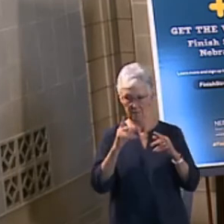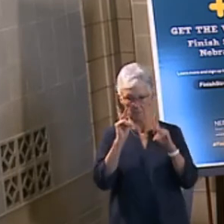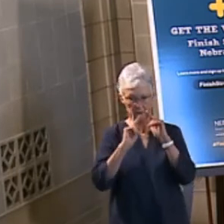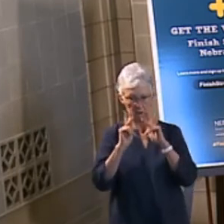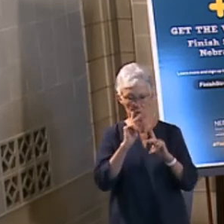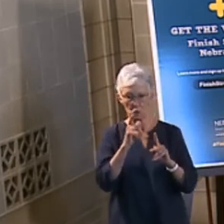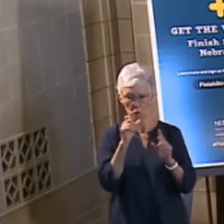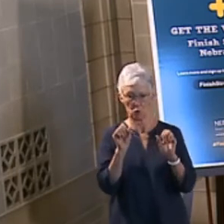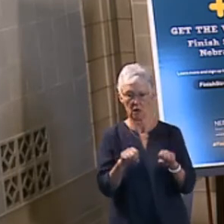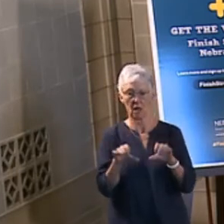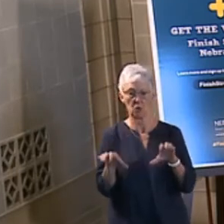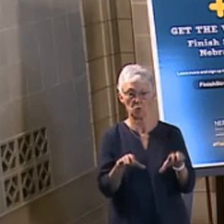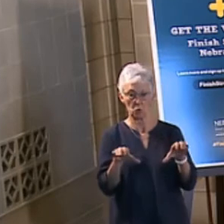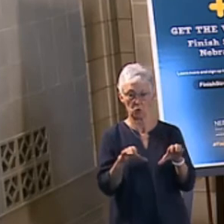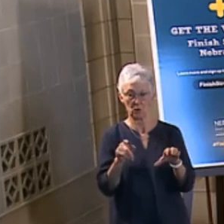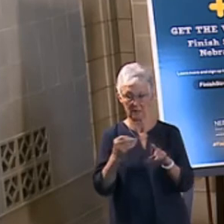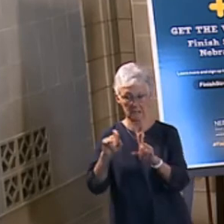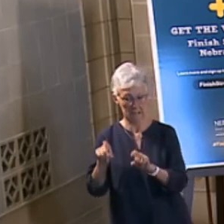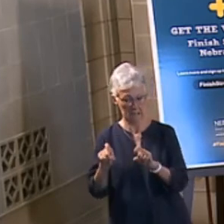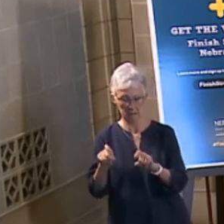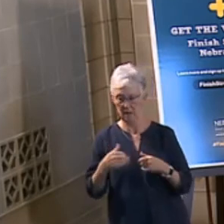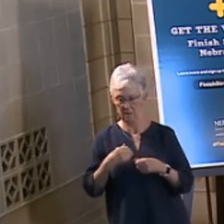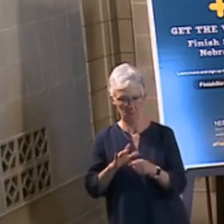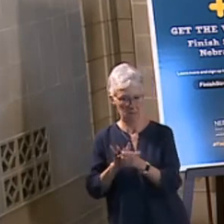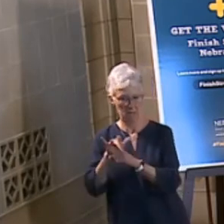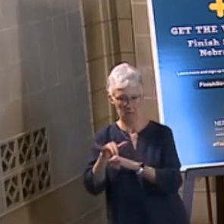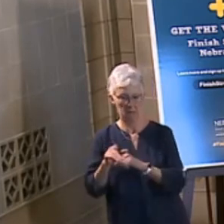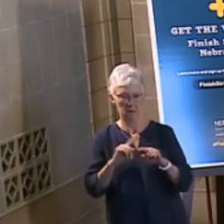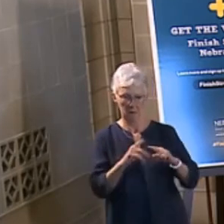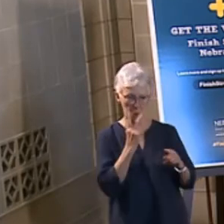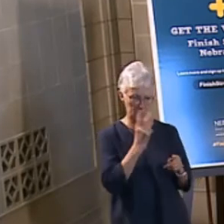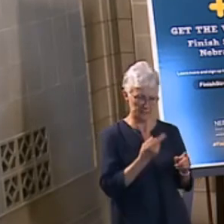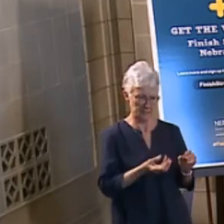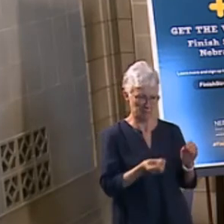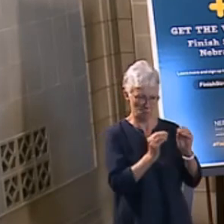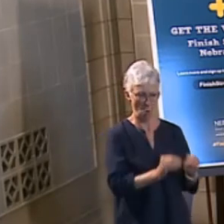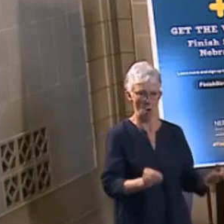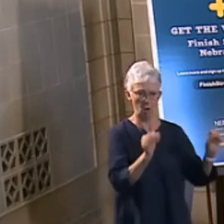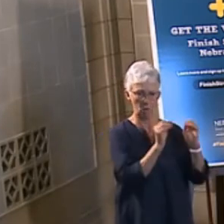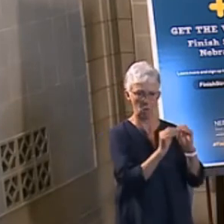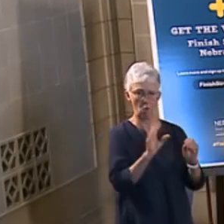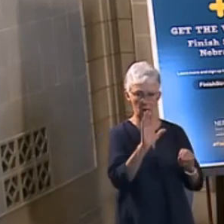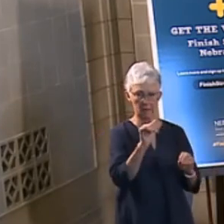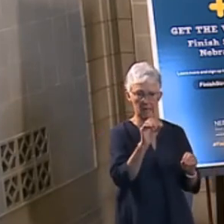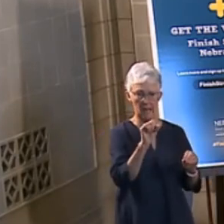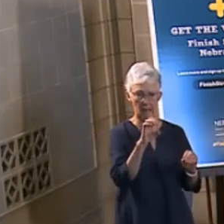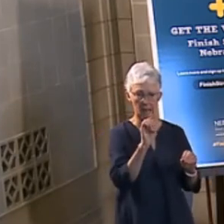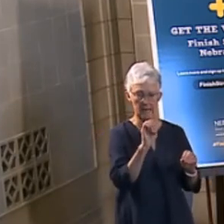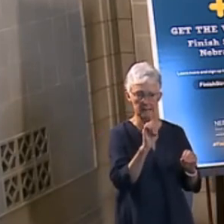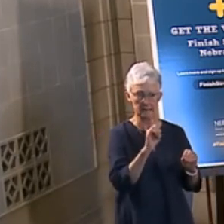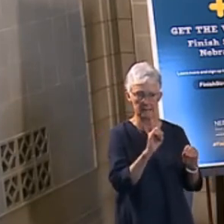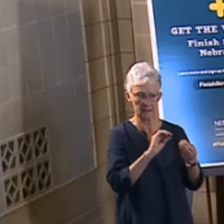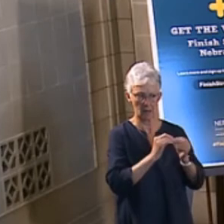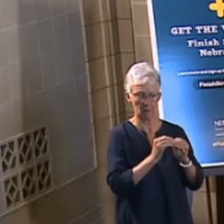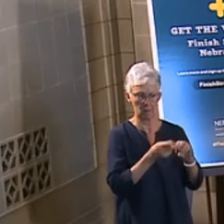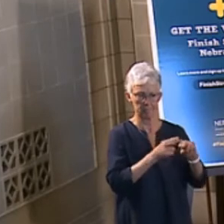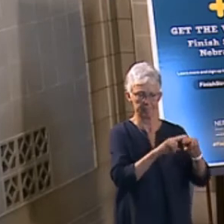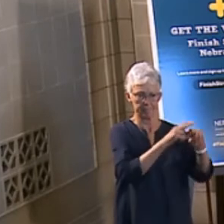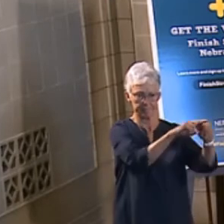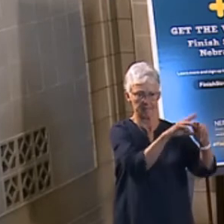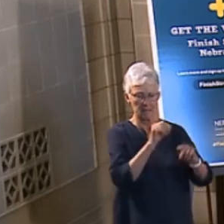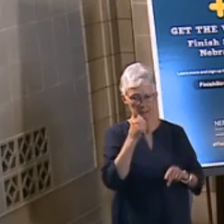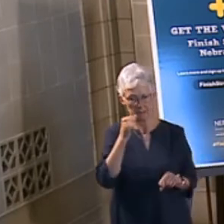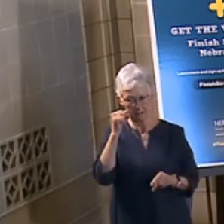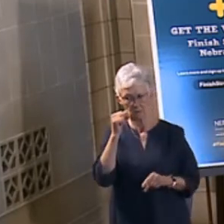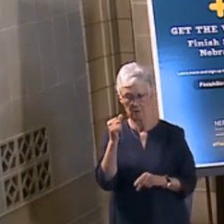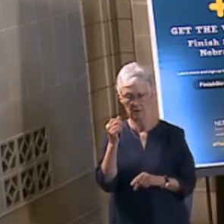last three weeks, we've seen an increase with regard to the number of cases. And as we saw yesterday, we saw an increase in the number of hospitalizations.